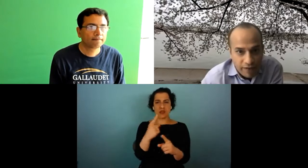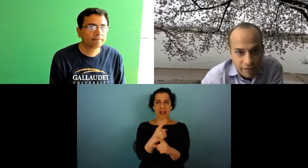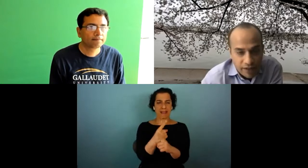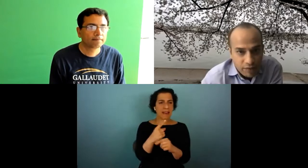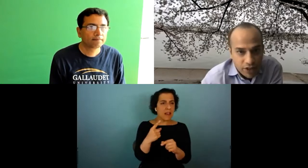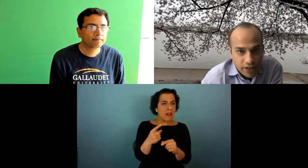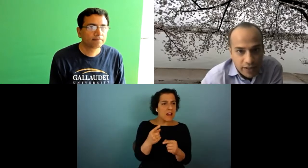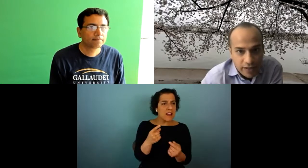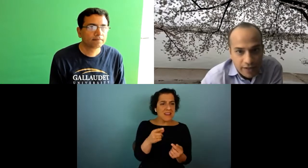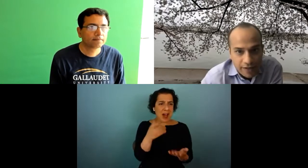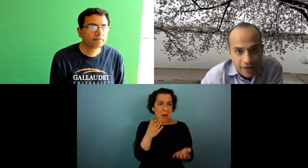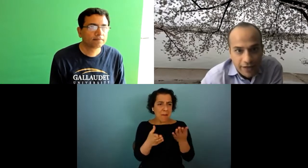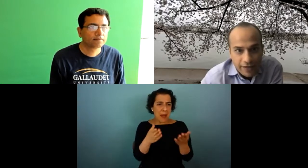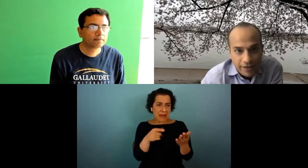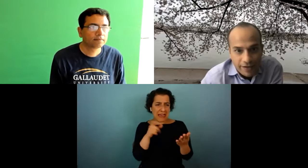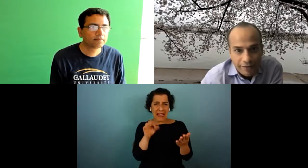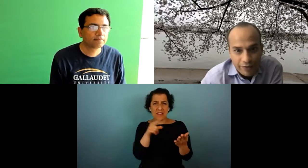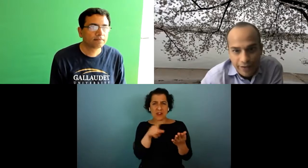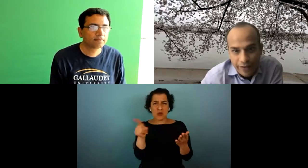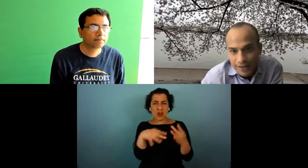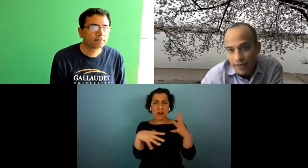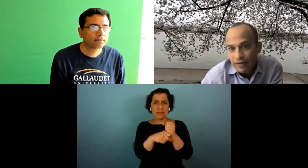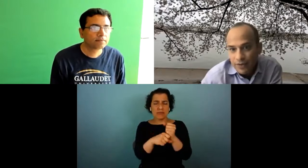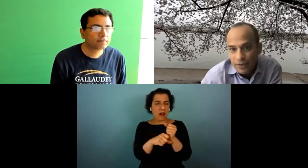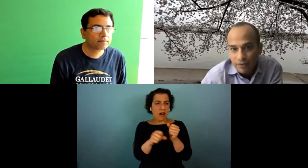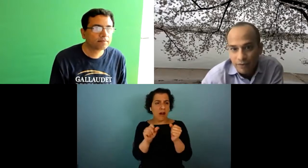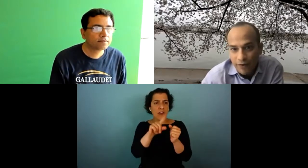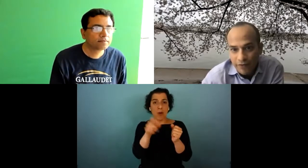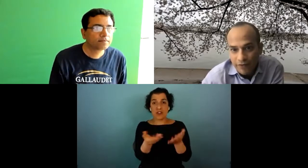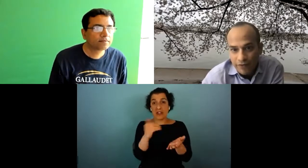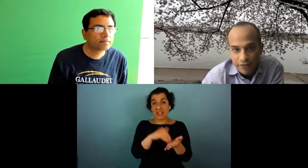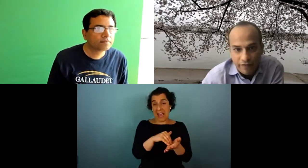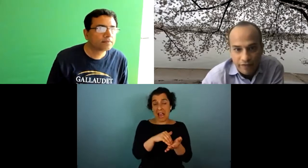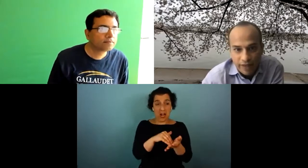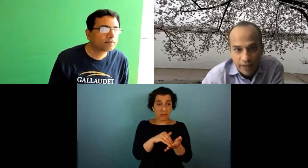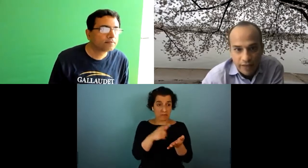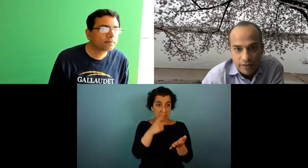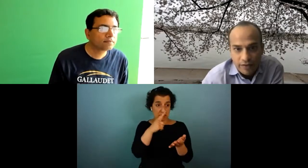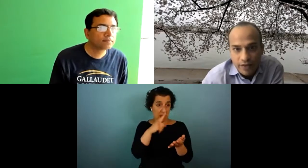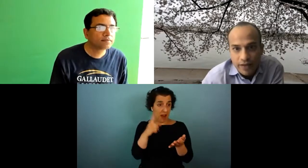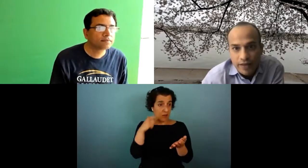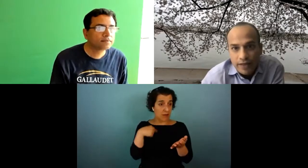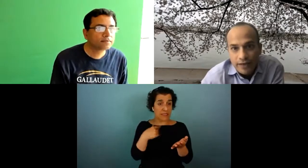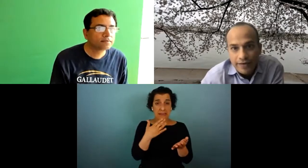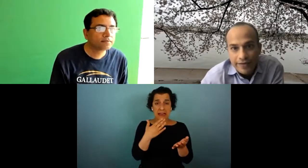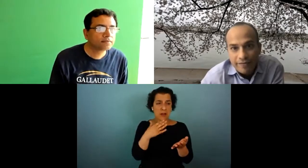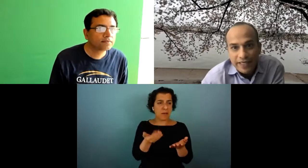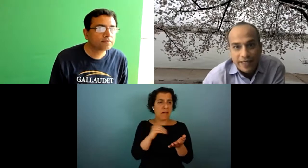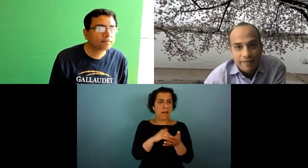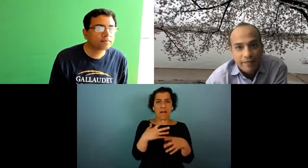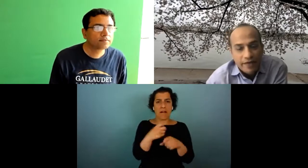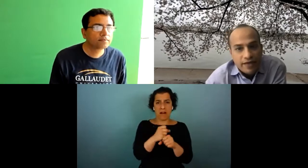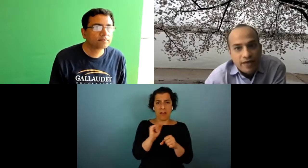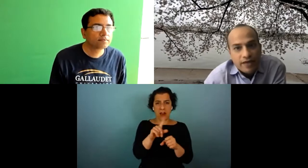could paraphrase the question again we could re-ask that so one of you if you could do that for me thank you uh in the